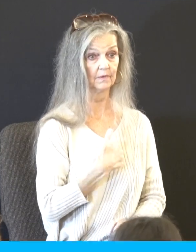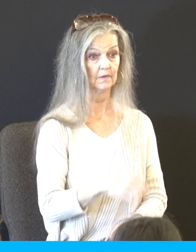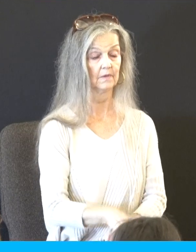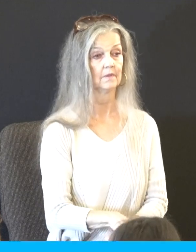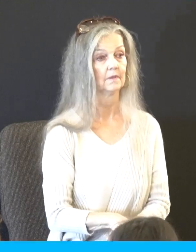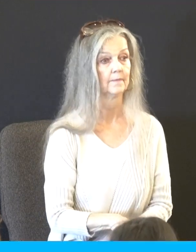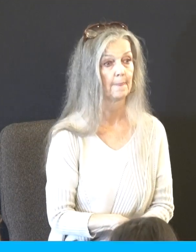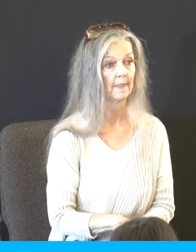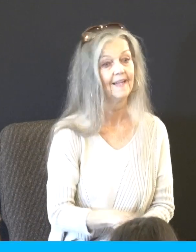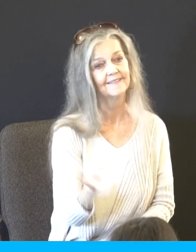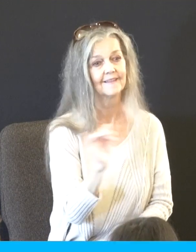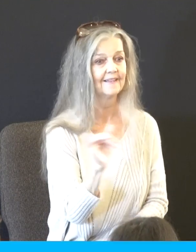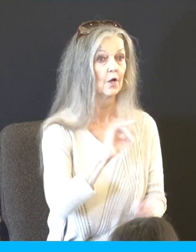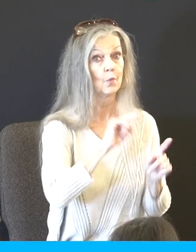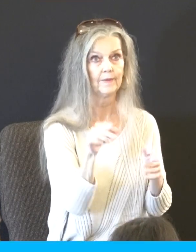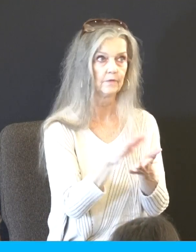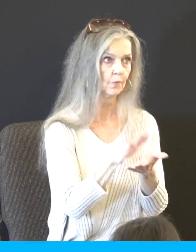goes, wow, that was really good. Never thought they'd prop the doors open.